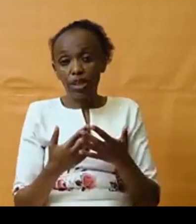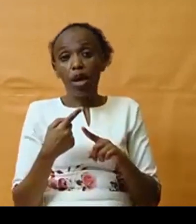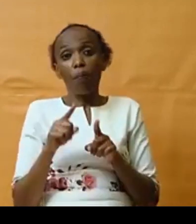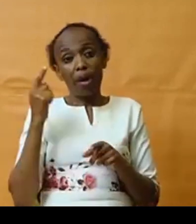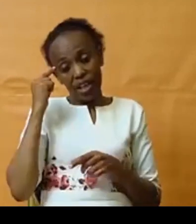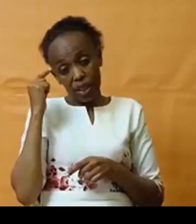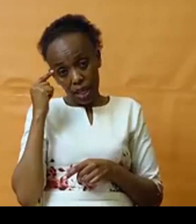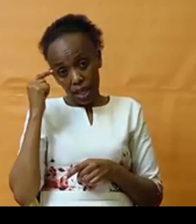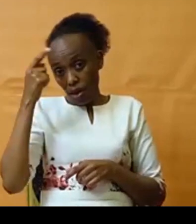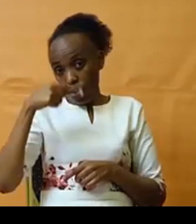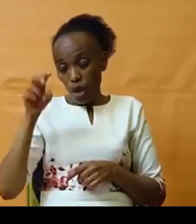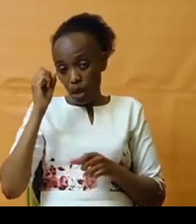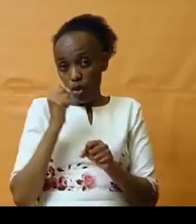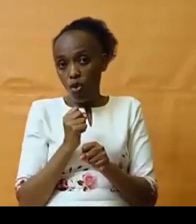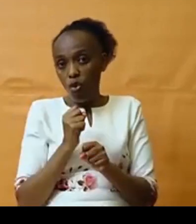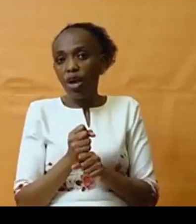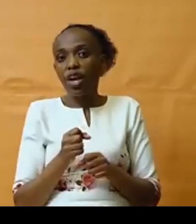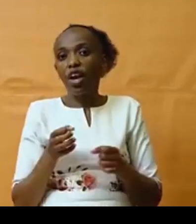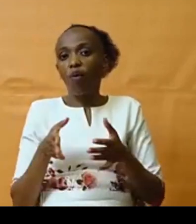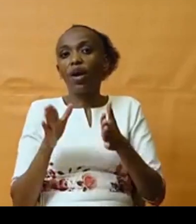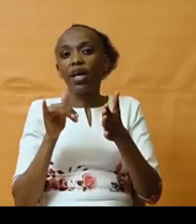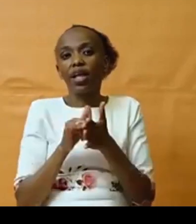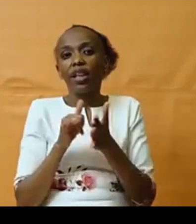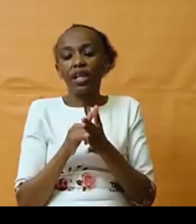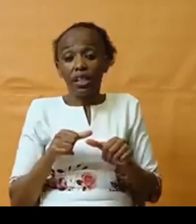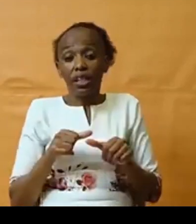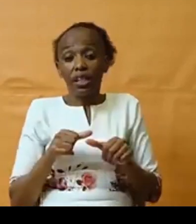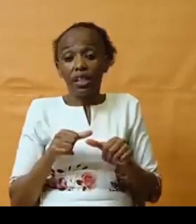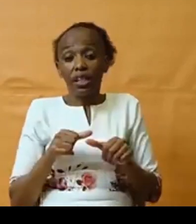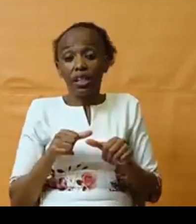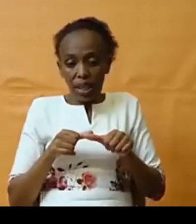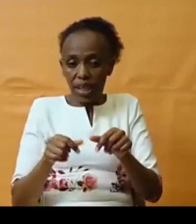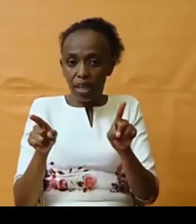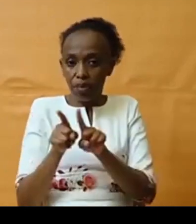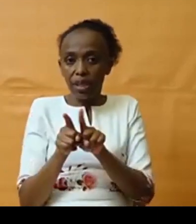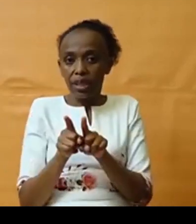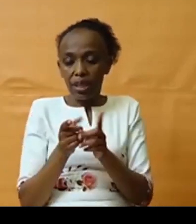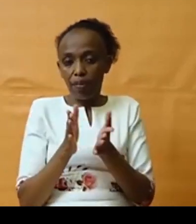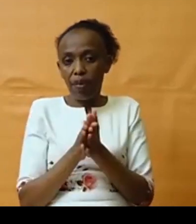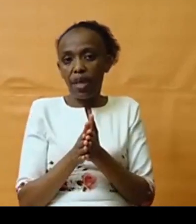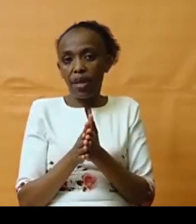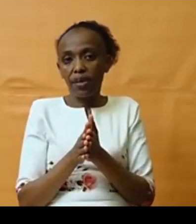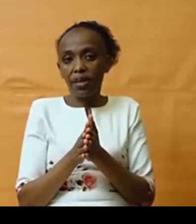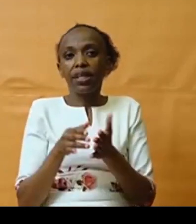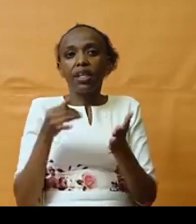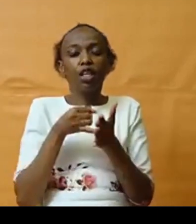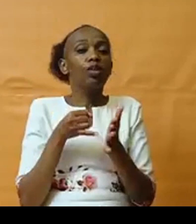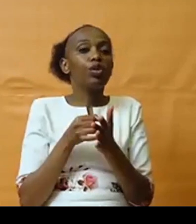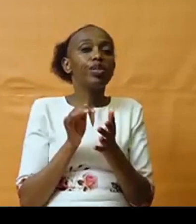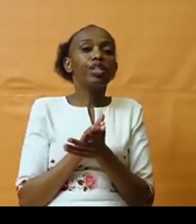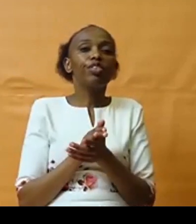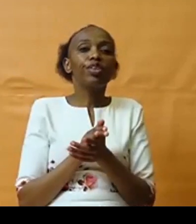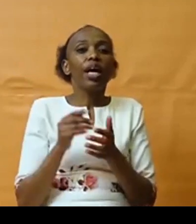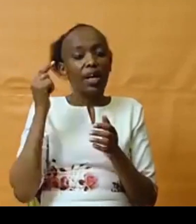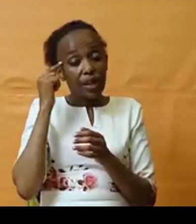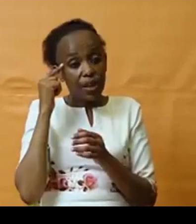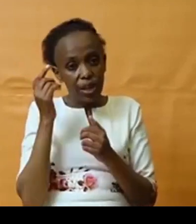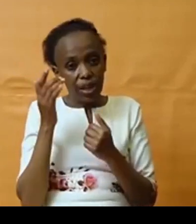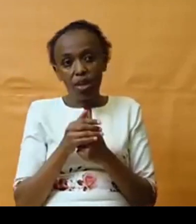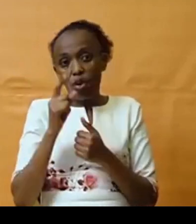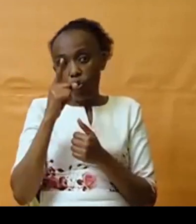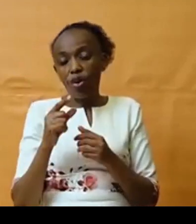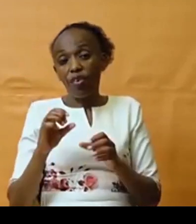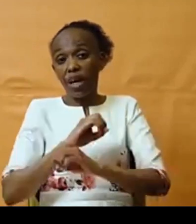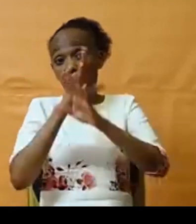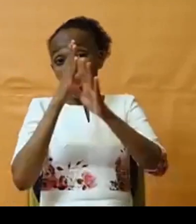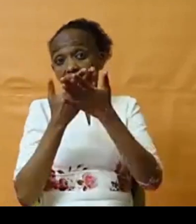which is really sustainable and a way which is also inclusive. And I think one